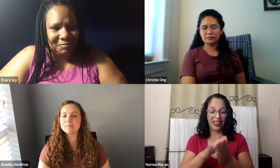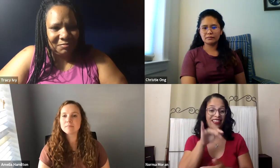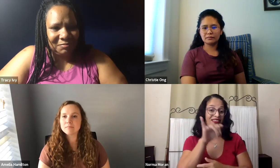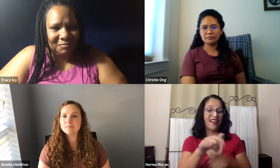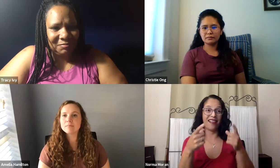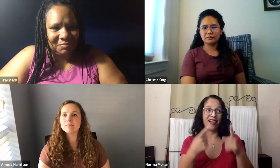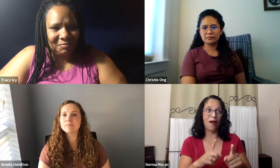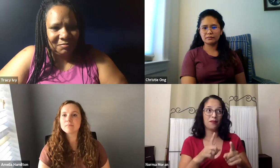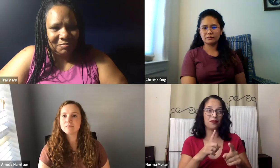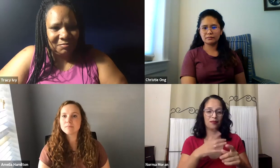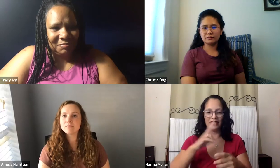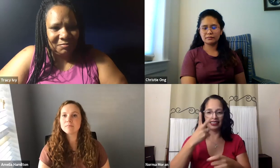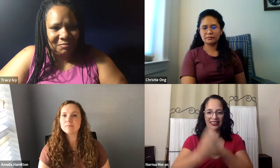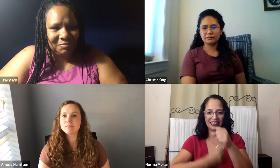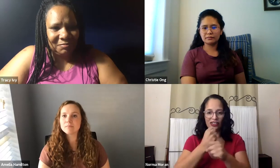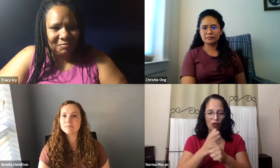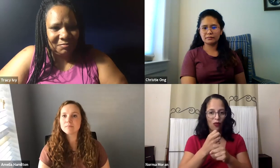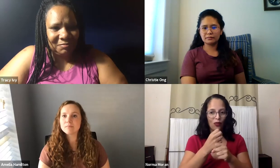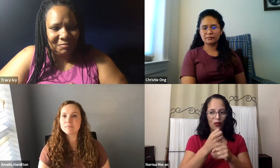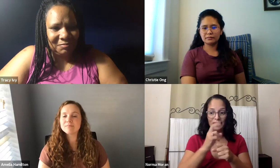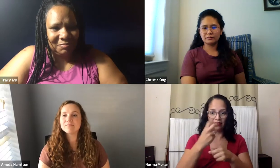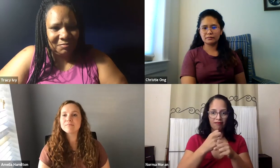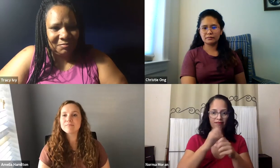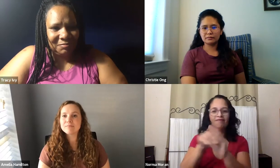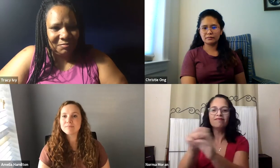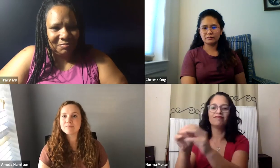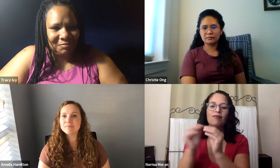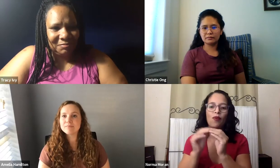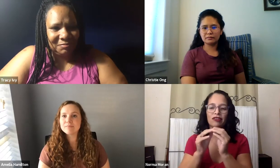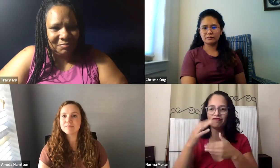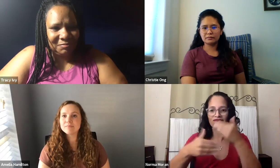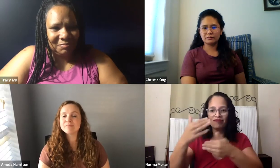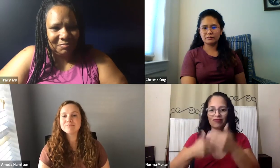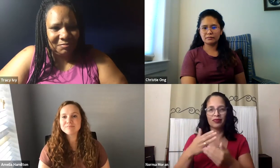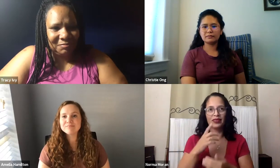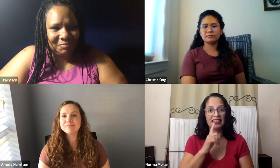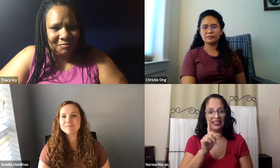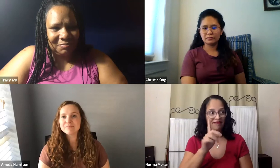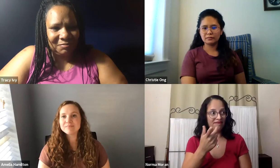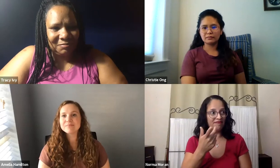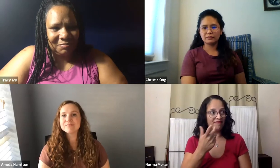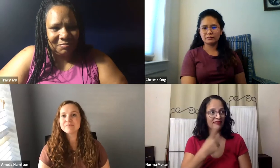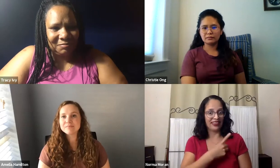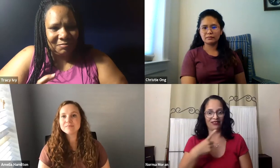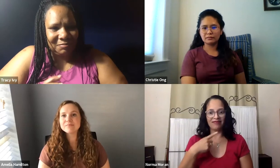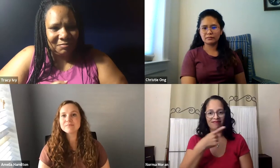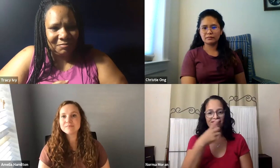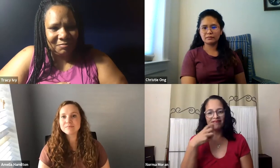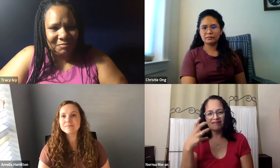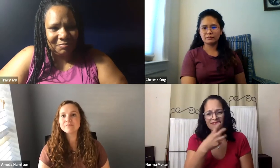had in the university. And it really motivated me. So, you know, at the same time, it motivated me to become more involved with